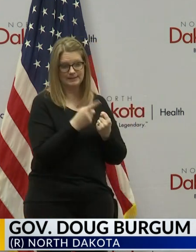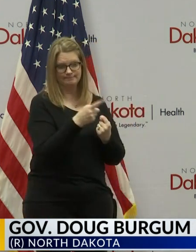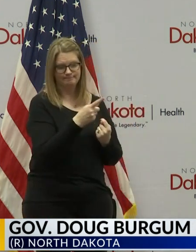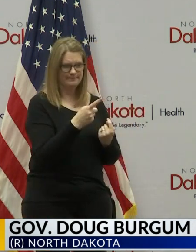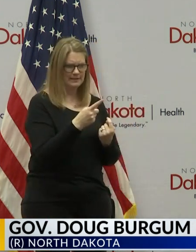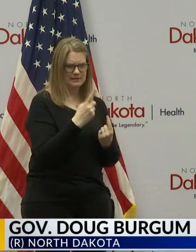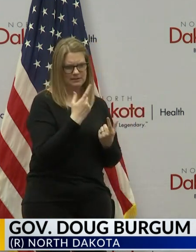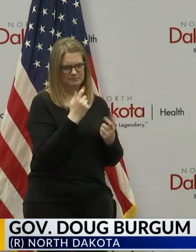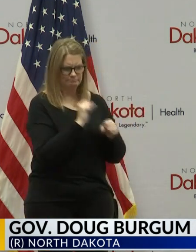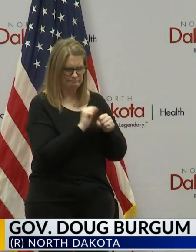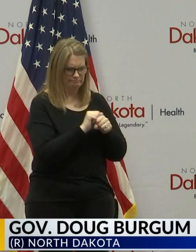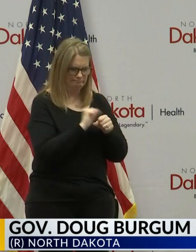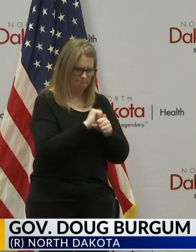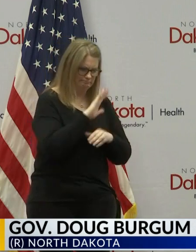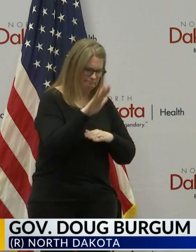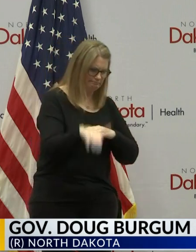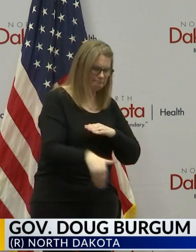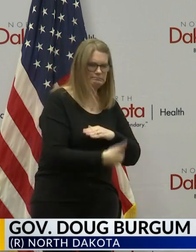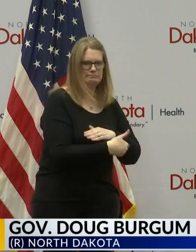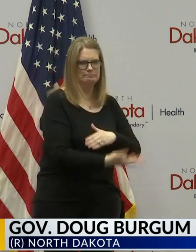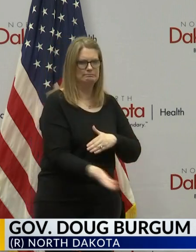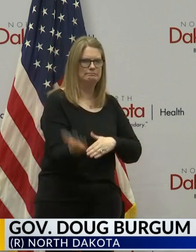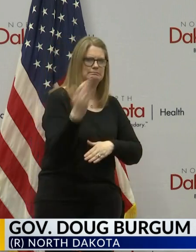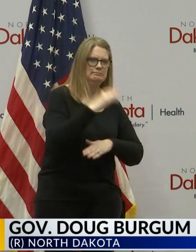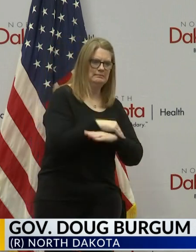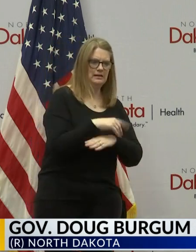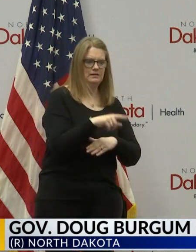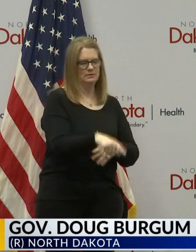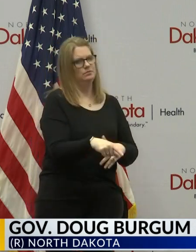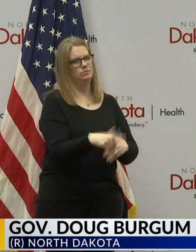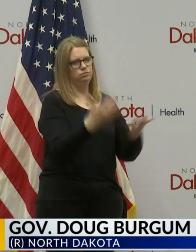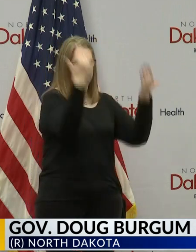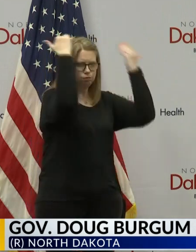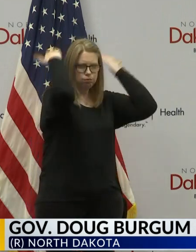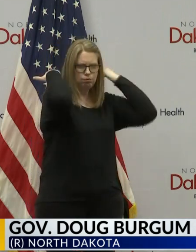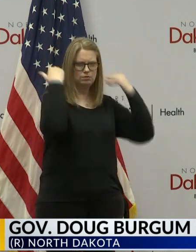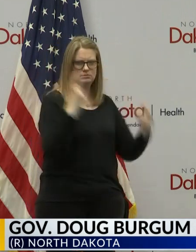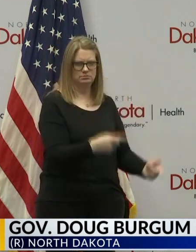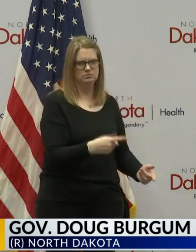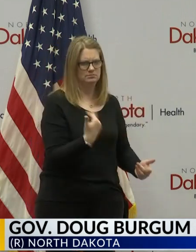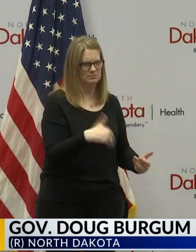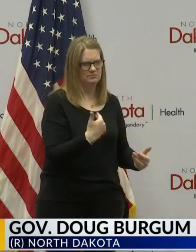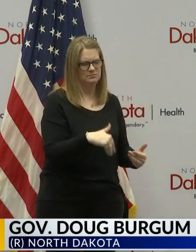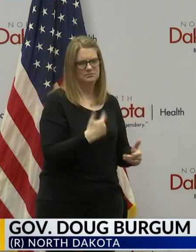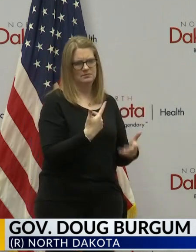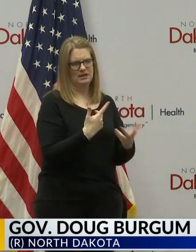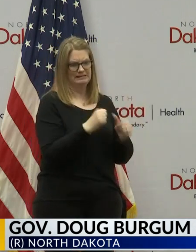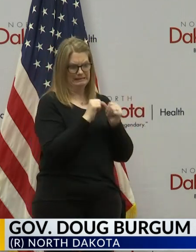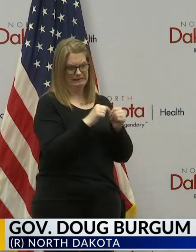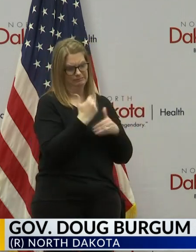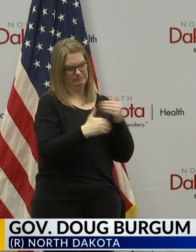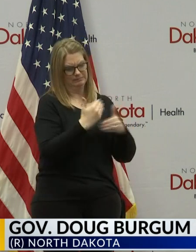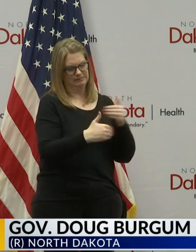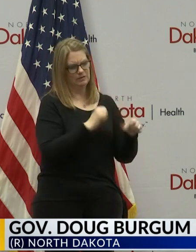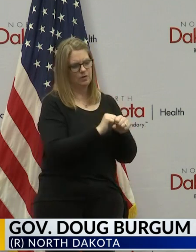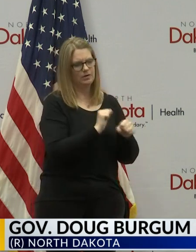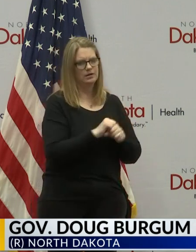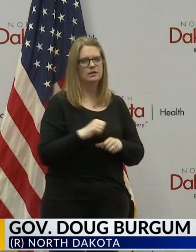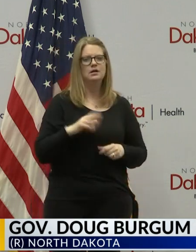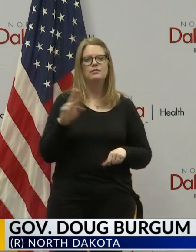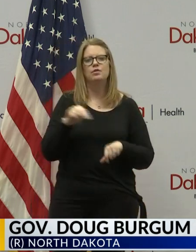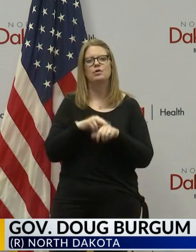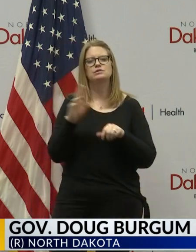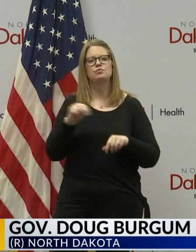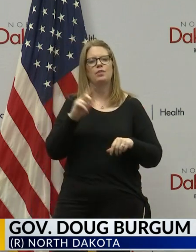and around-the-clock work to deal with this unprecedented load of work. Of course, North Dakota Smart,